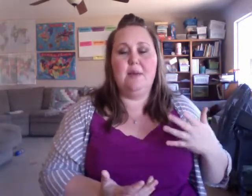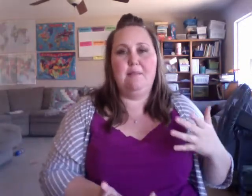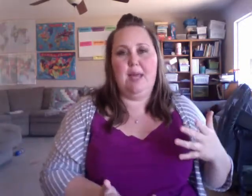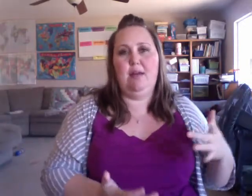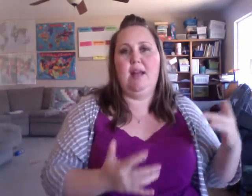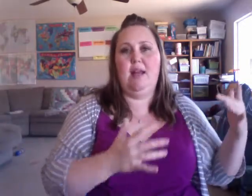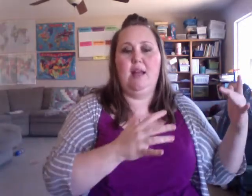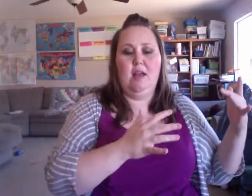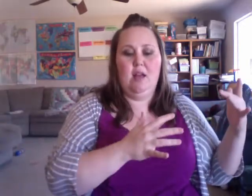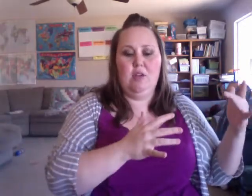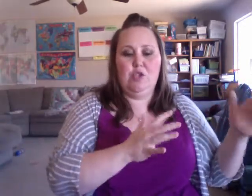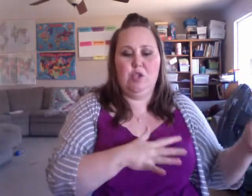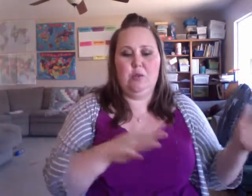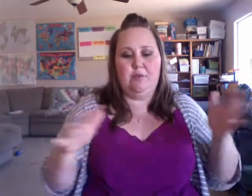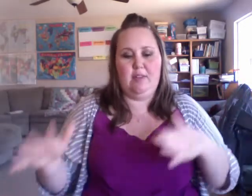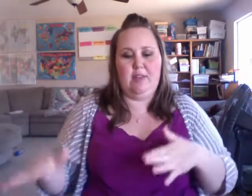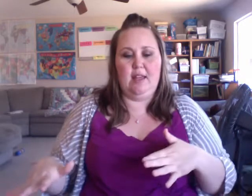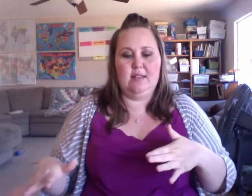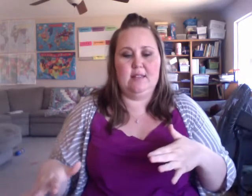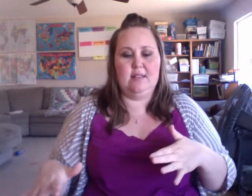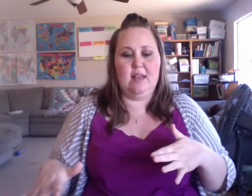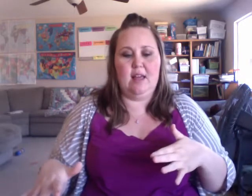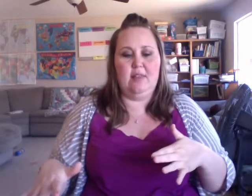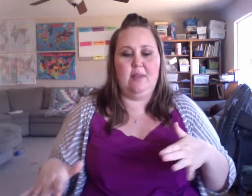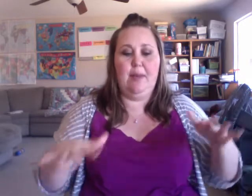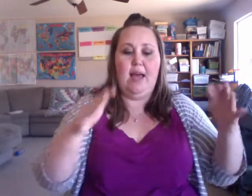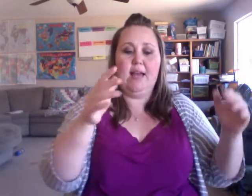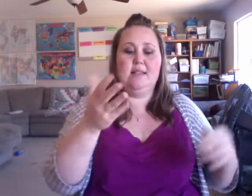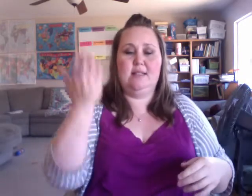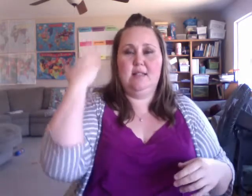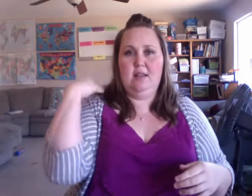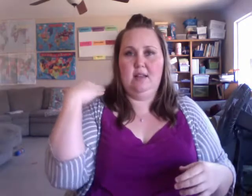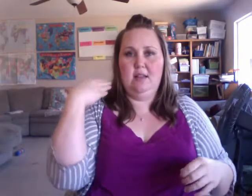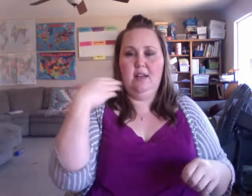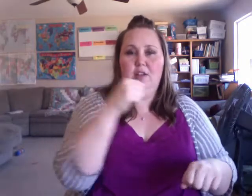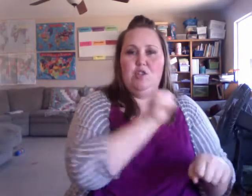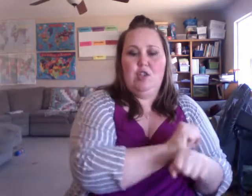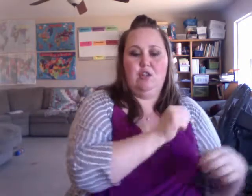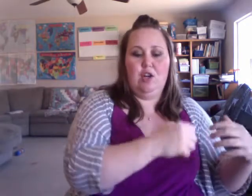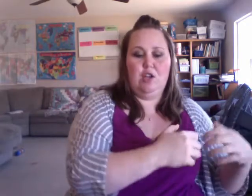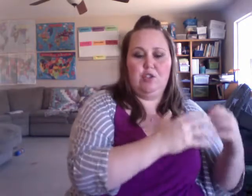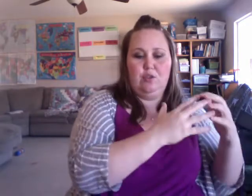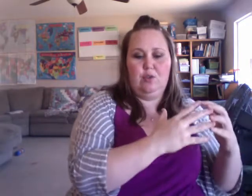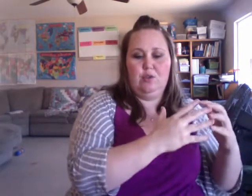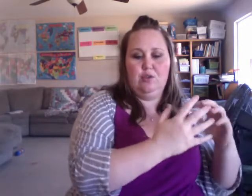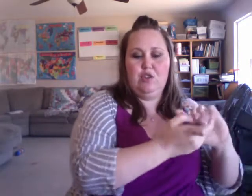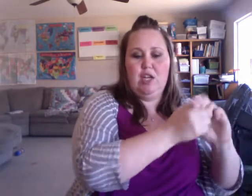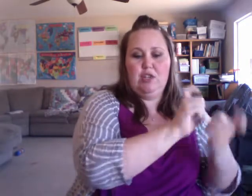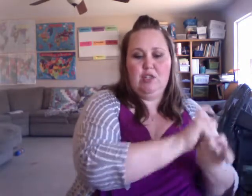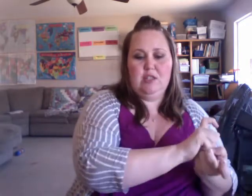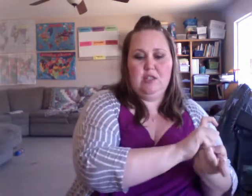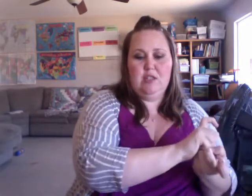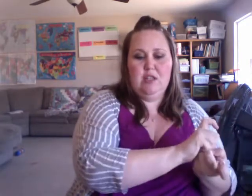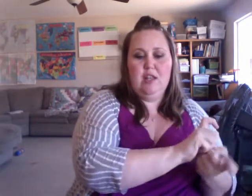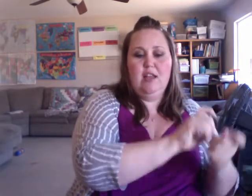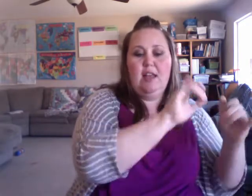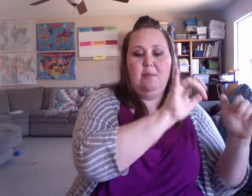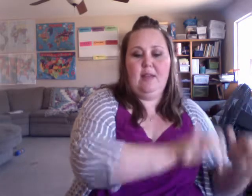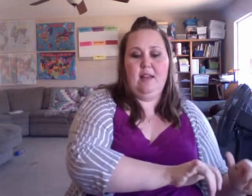comparing two different things. That the past geological changes can be